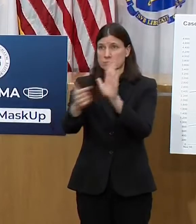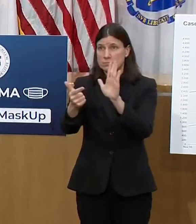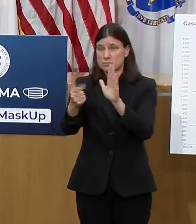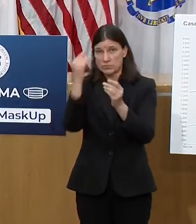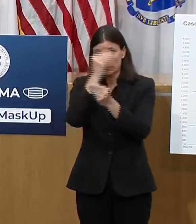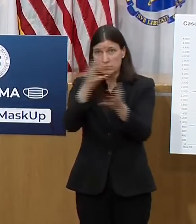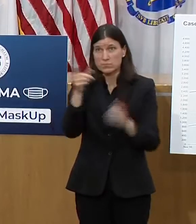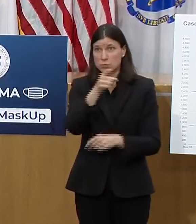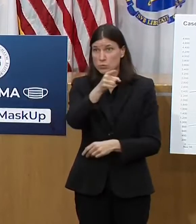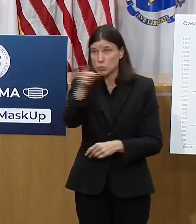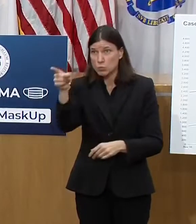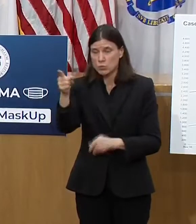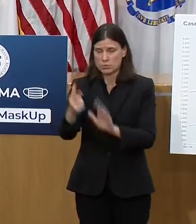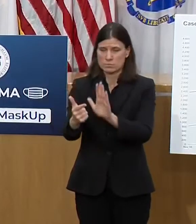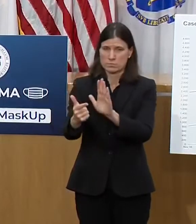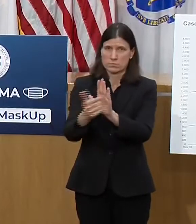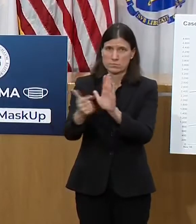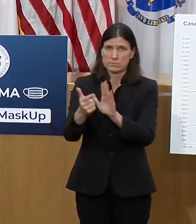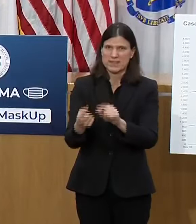same.